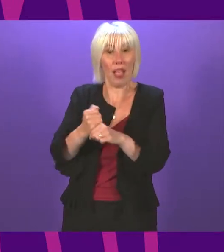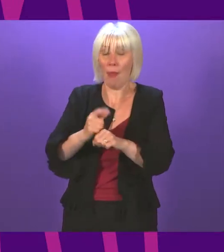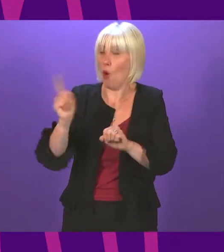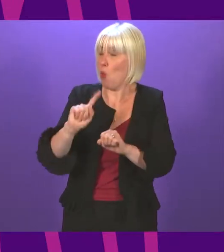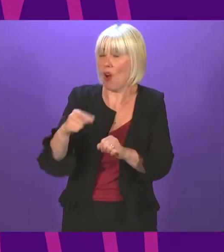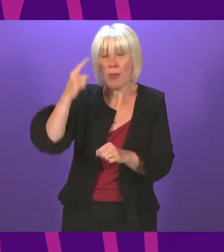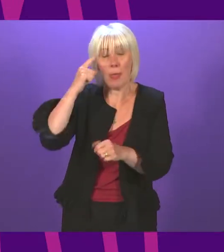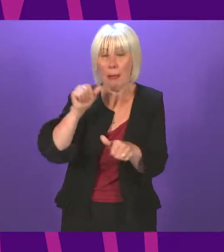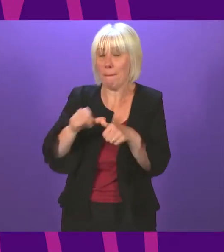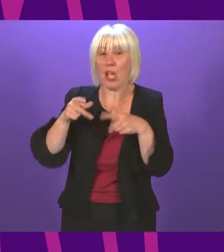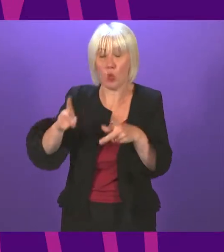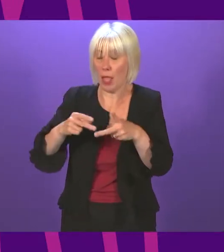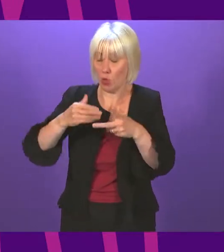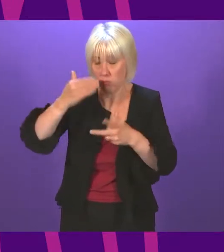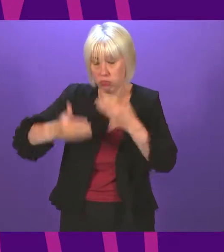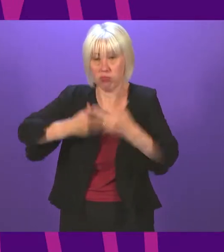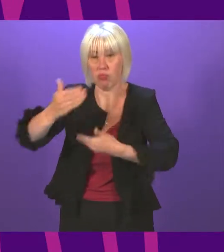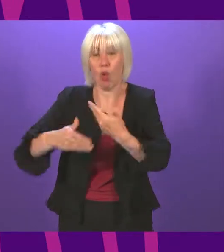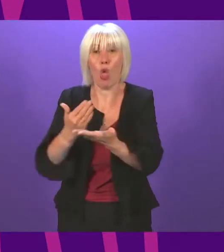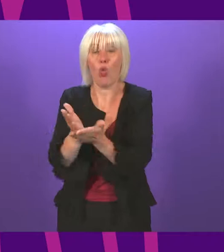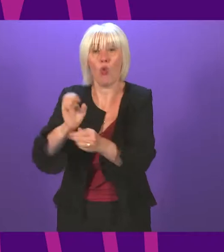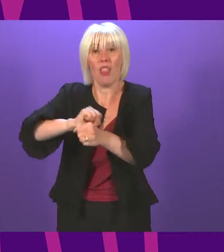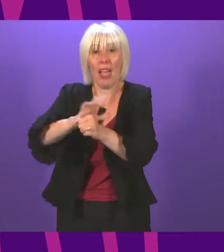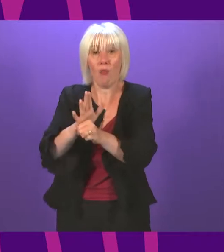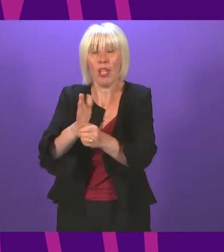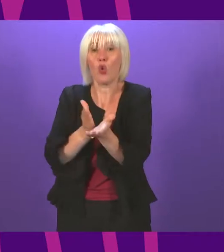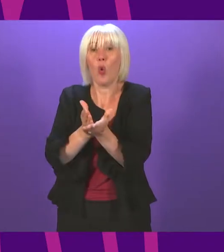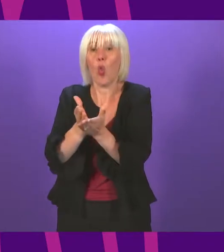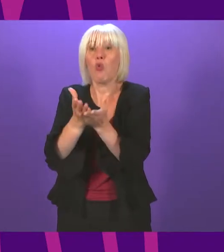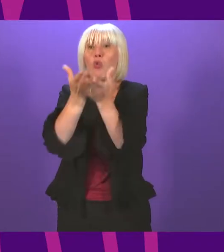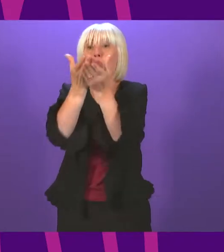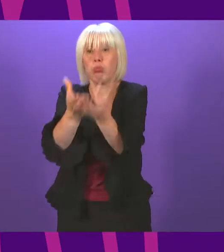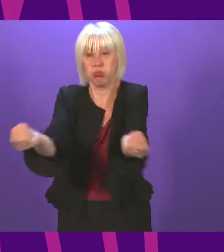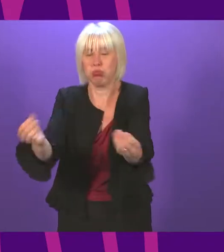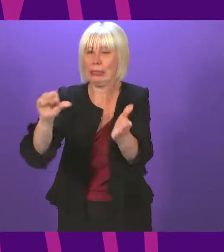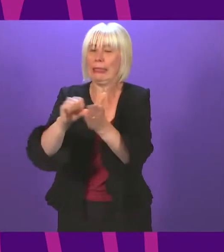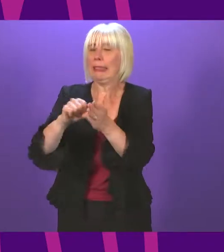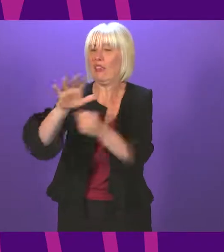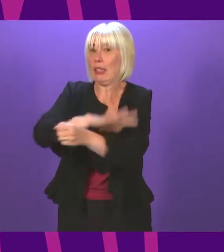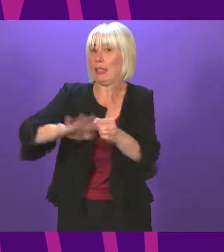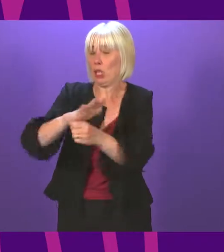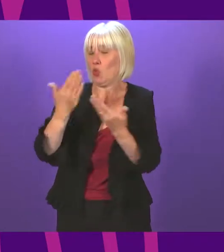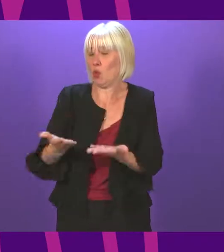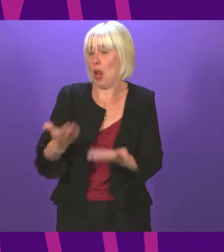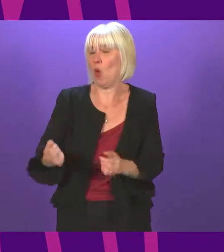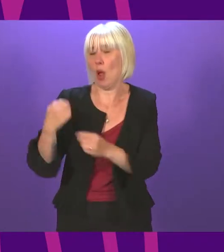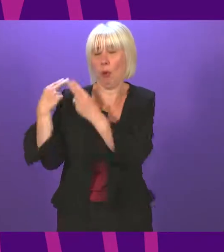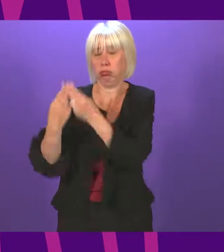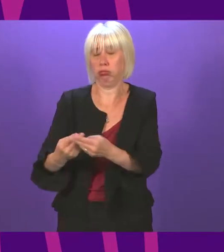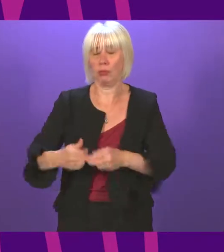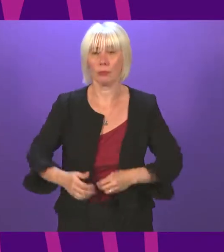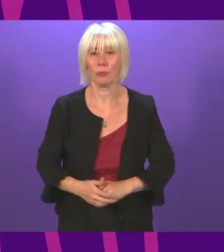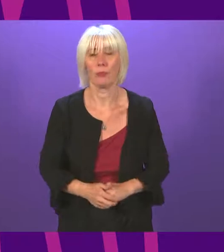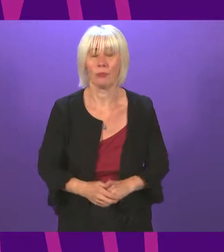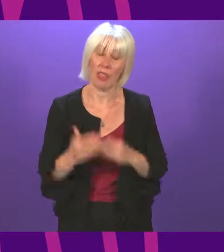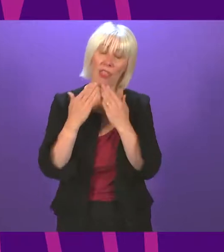curtail this virus, move through and out of this very difficult time in our history. Thank you, President Officer. Thank you, Mr McGregor.